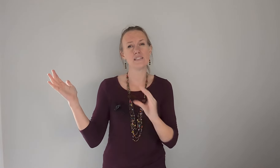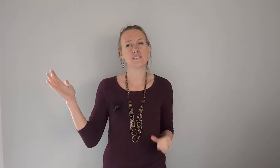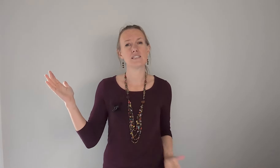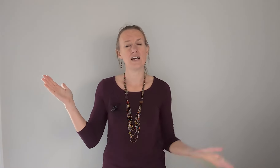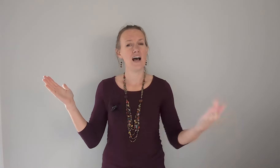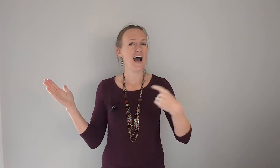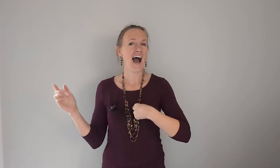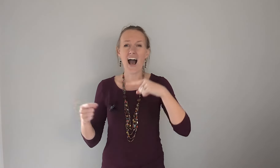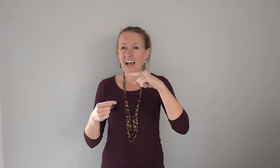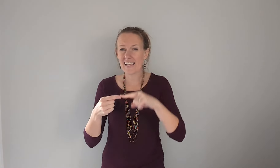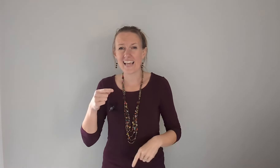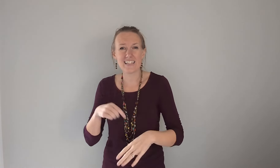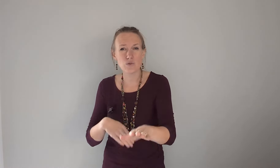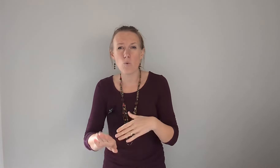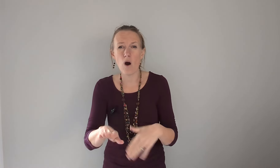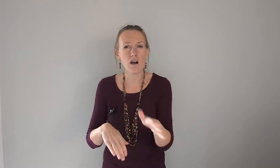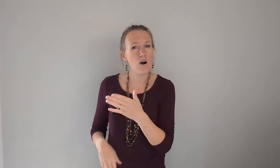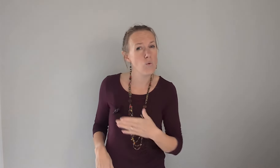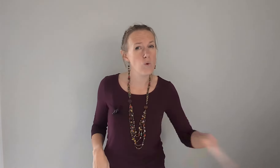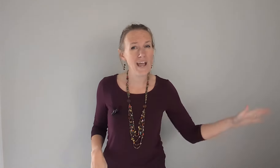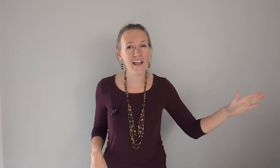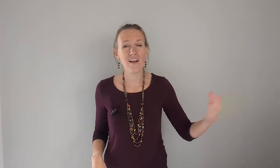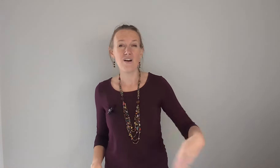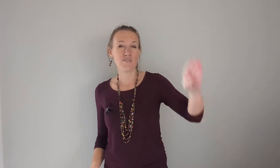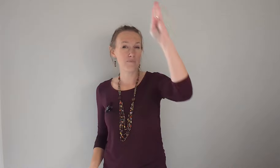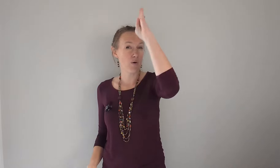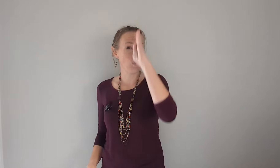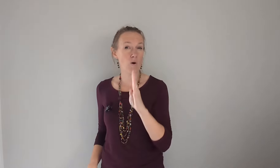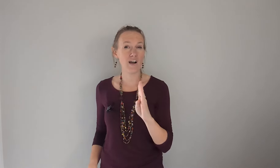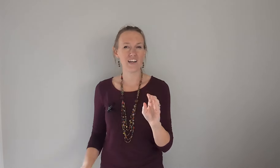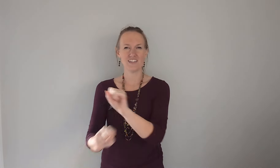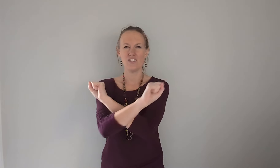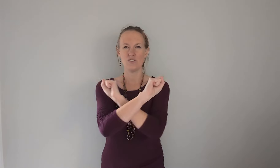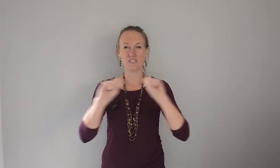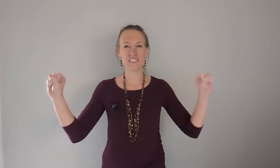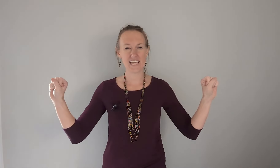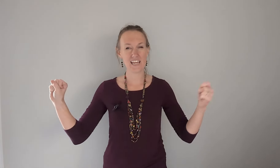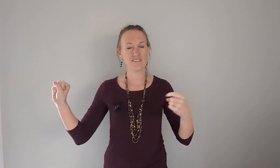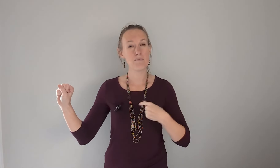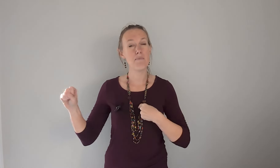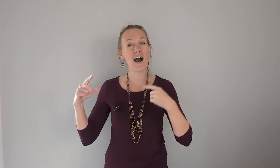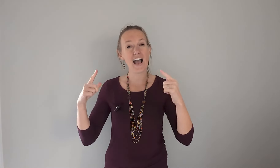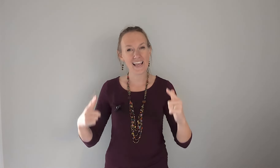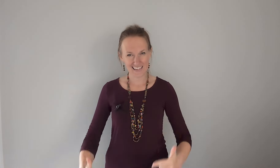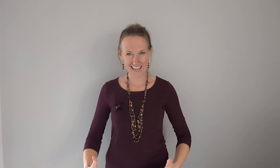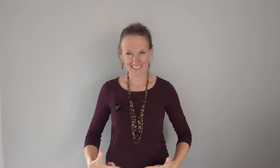i can't walk away away from the one who saved my life